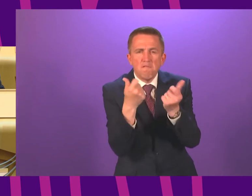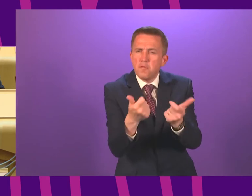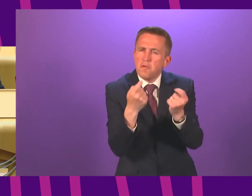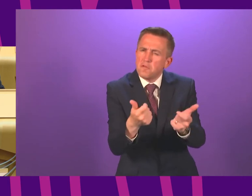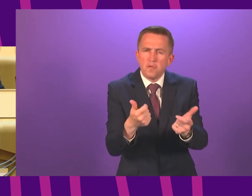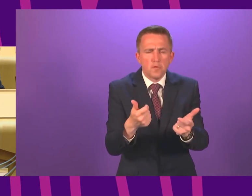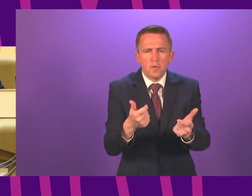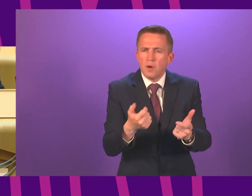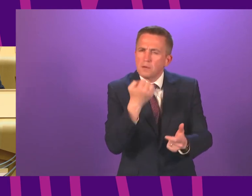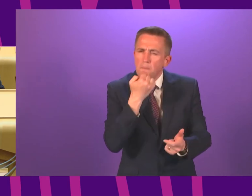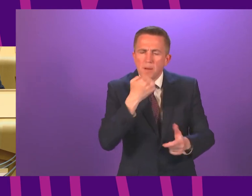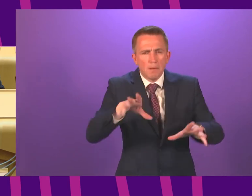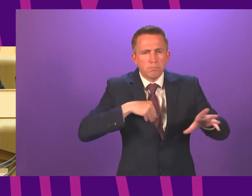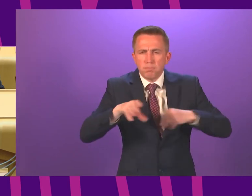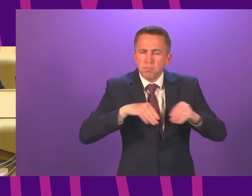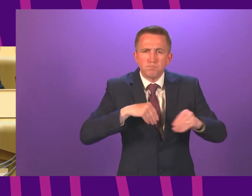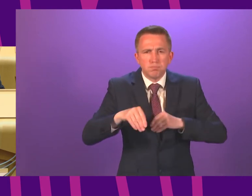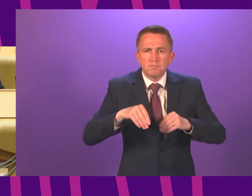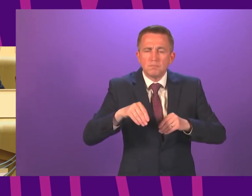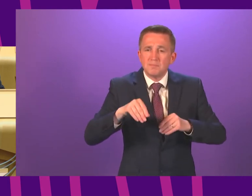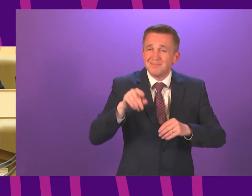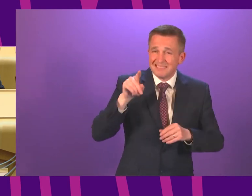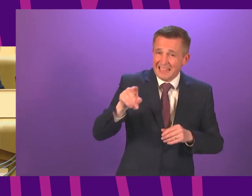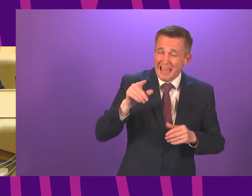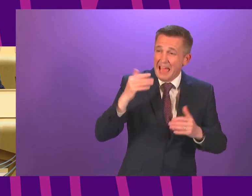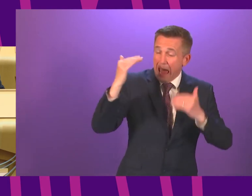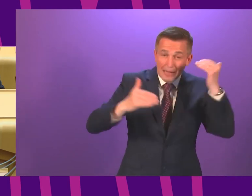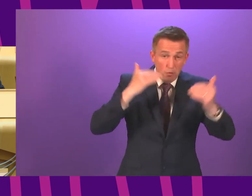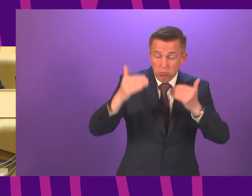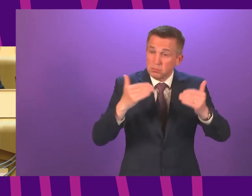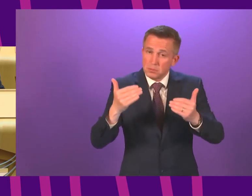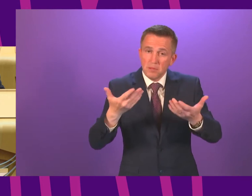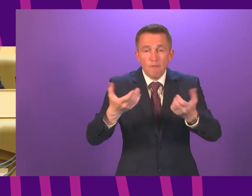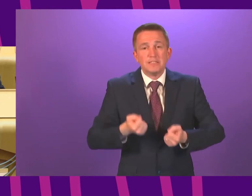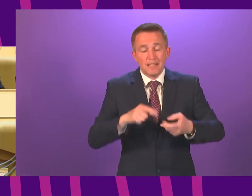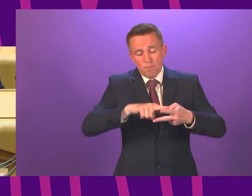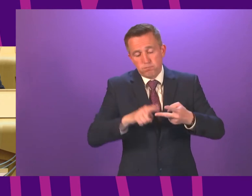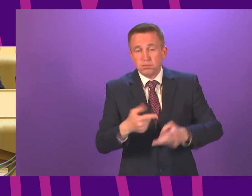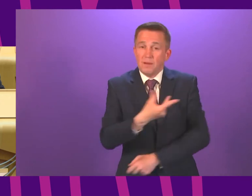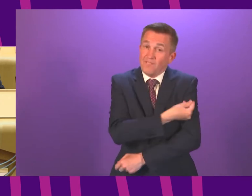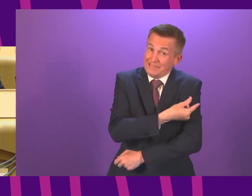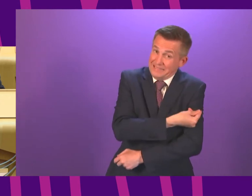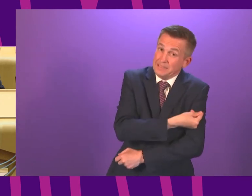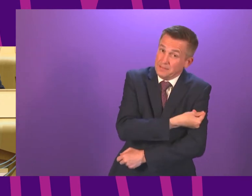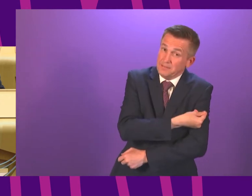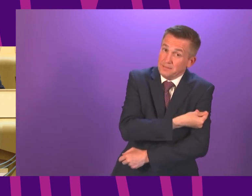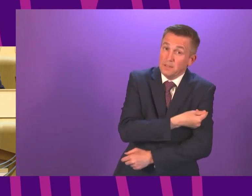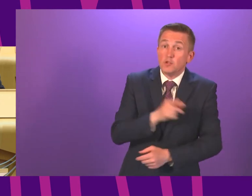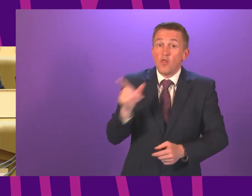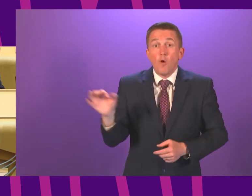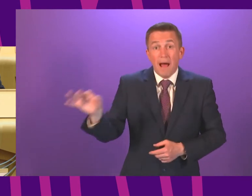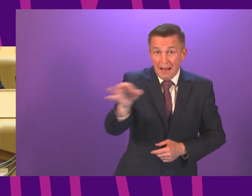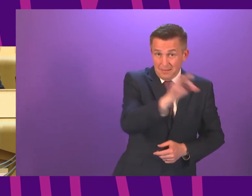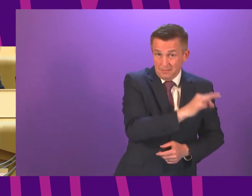and in many cases, a higher than average proportion of adults have received both doses of the vaccine. So these areas